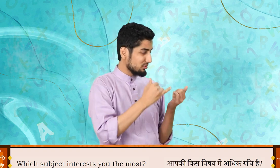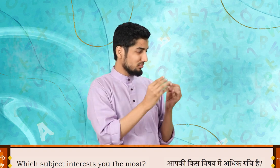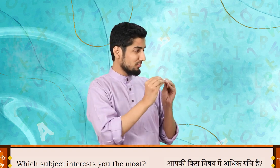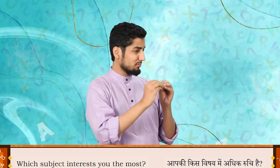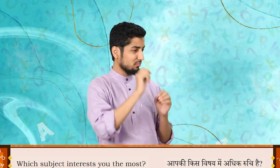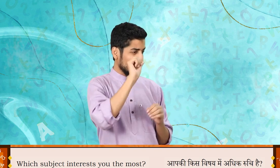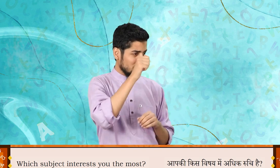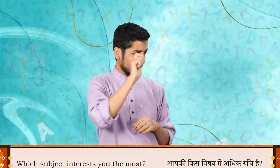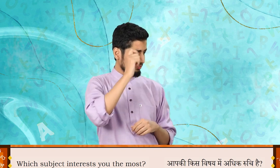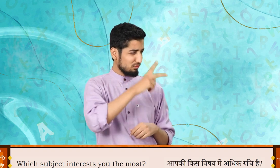most?